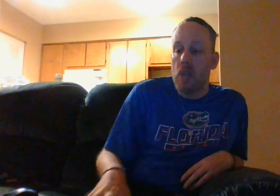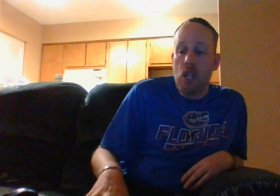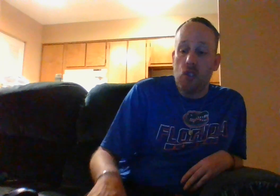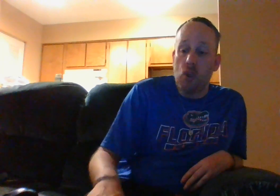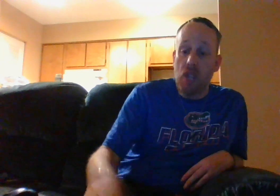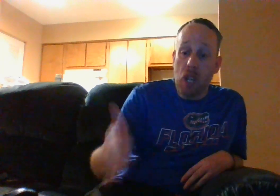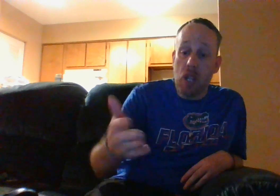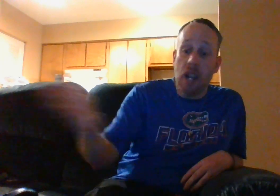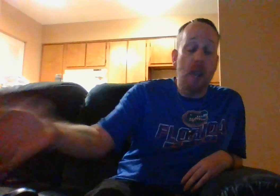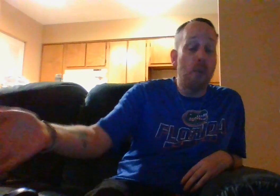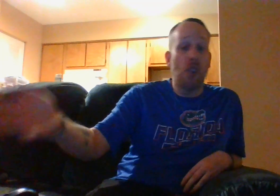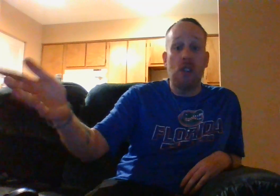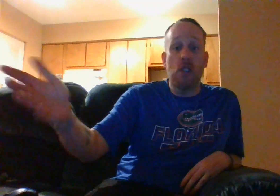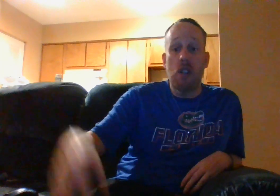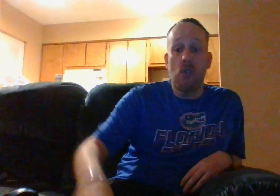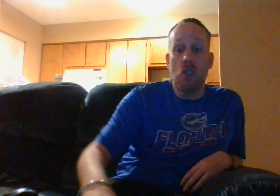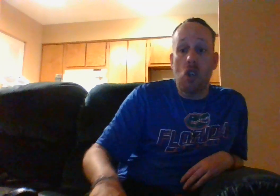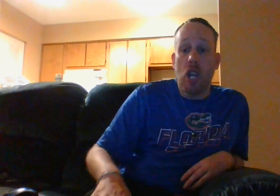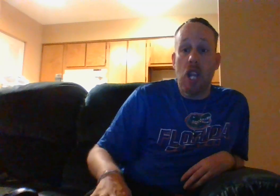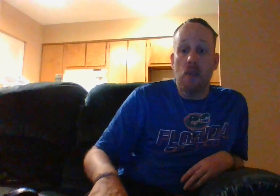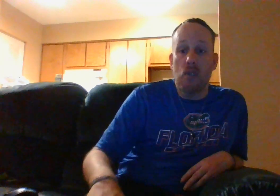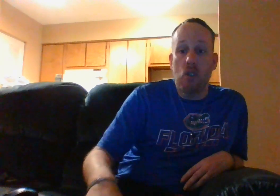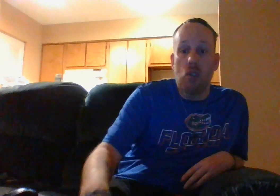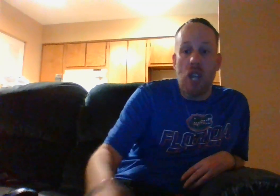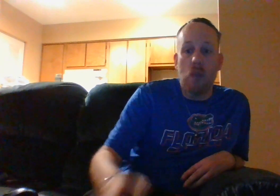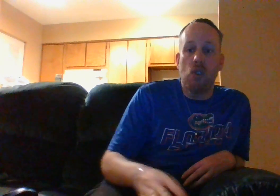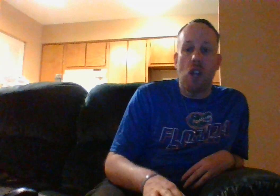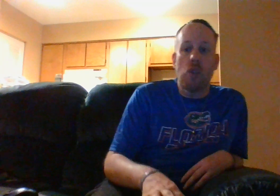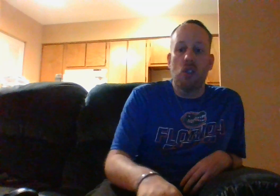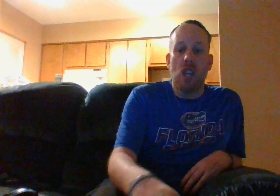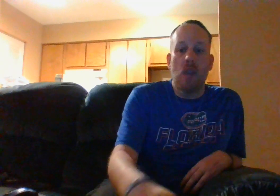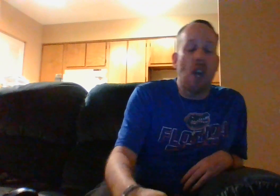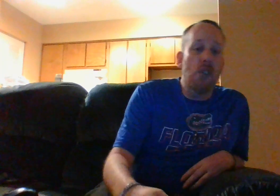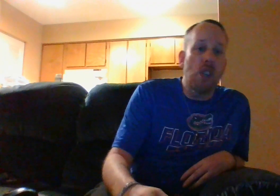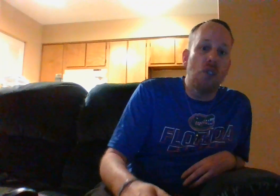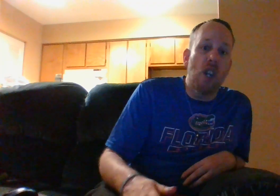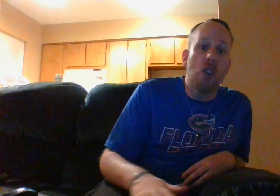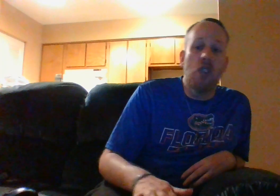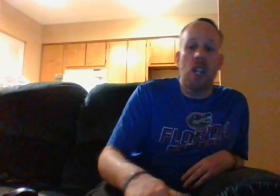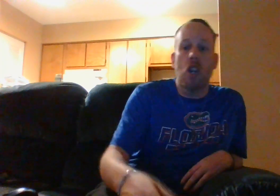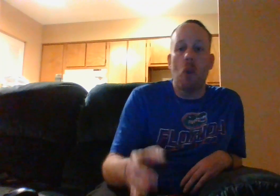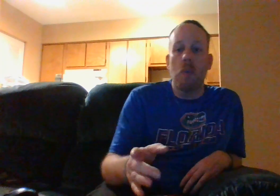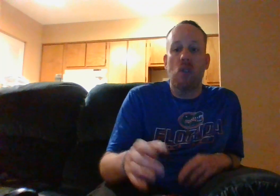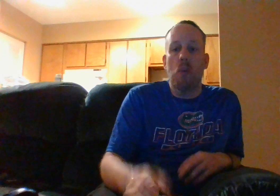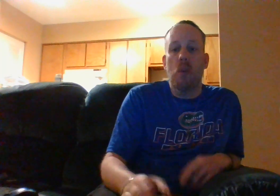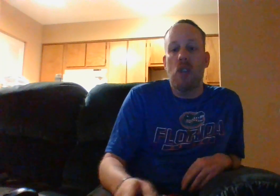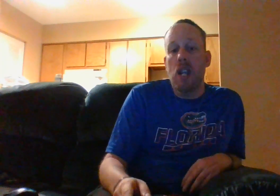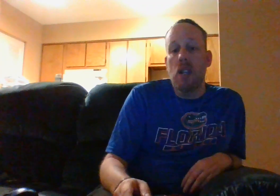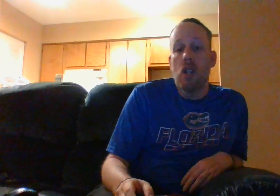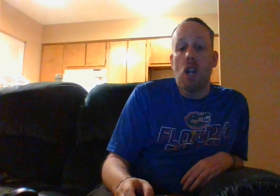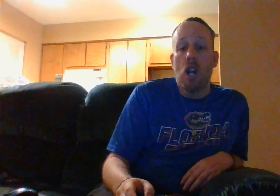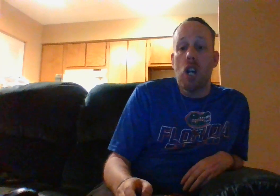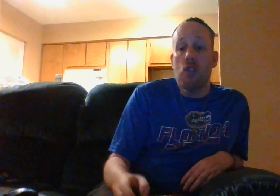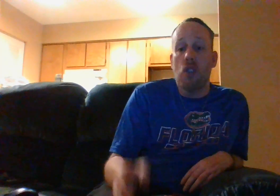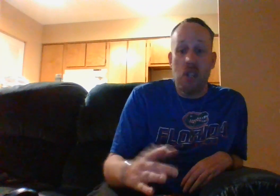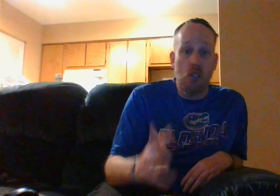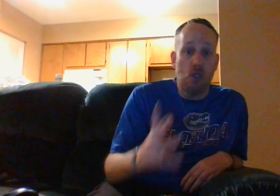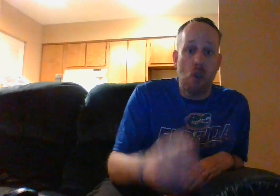so uh yeah and we'll snap the end of this uh and review so it was on the next and i'll see you guys later take care i hope you guys have one day uh don't forget to